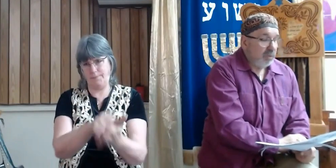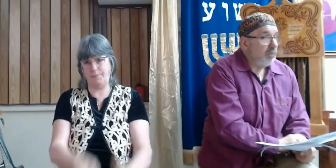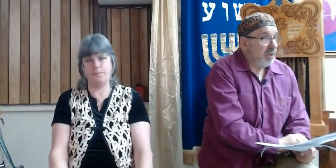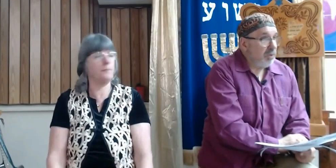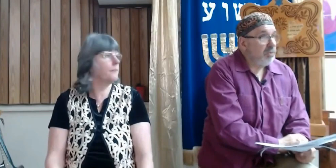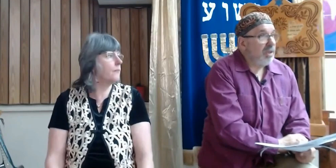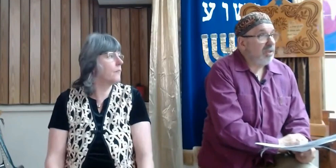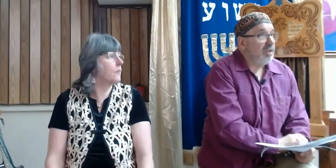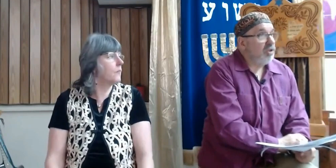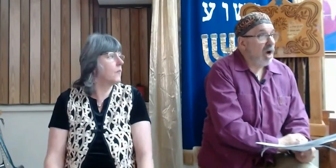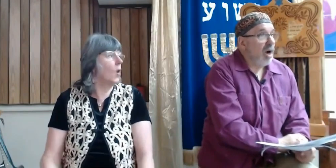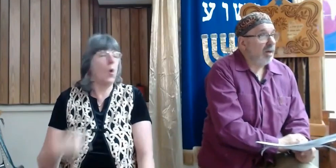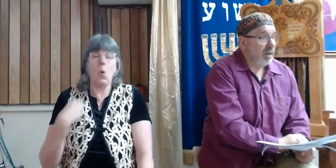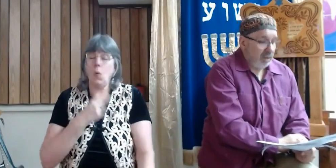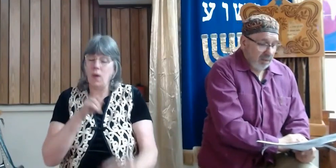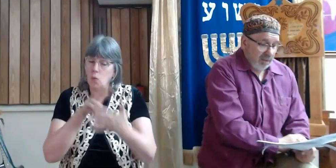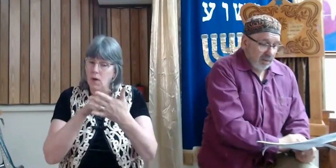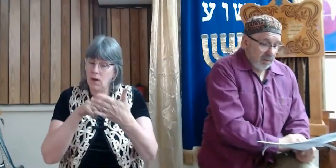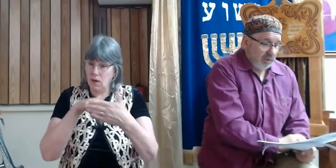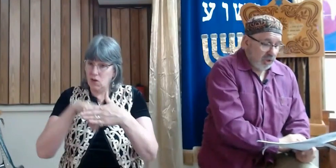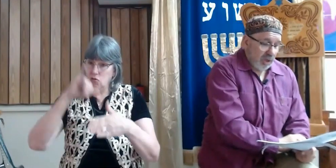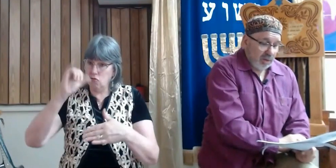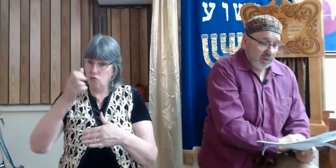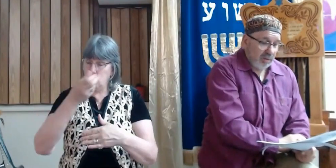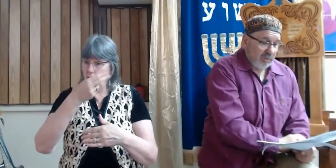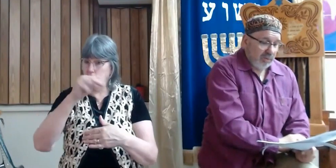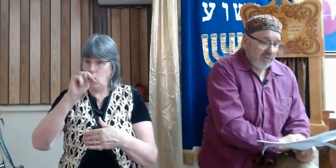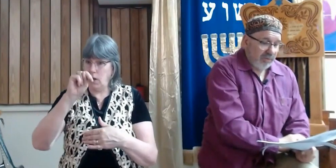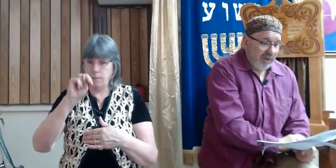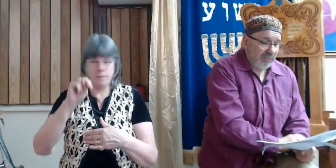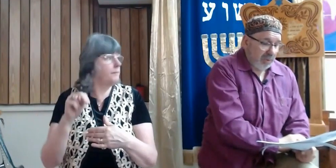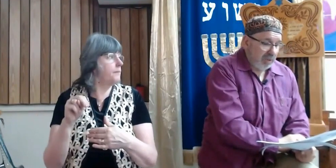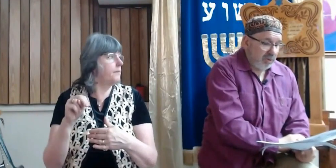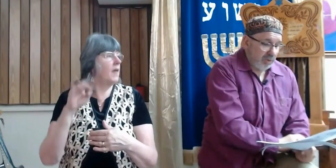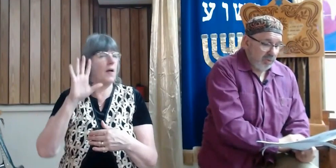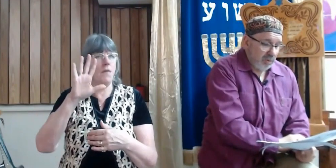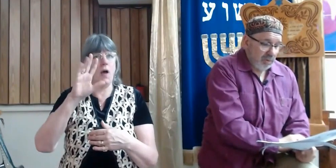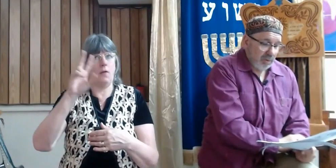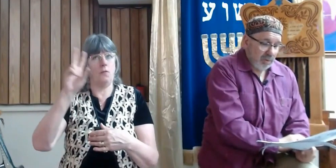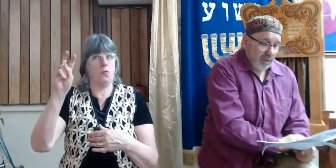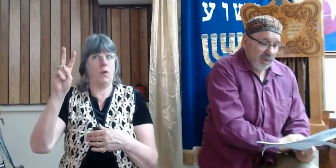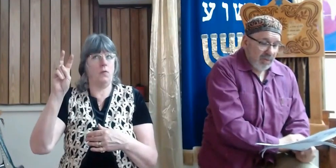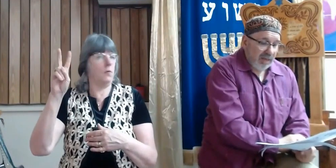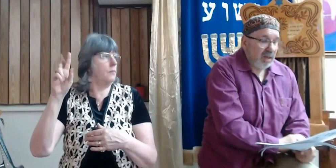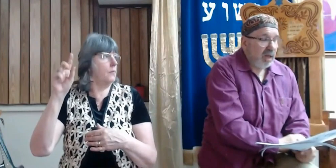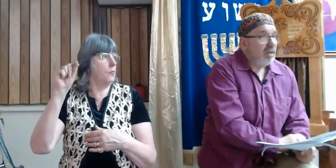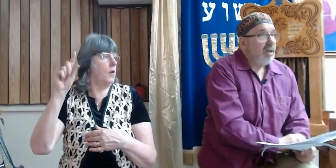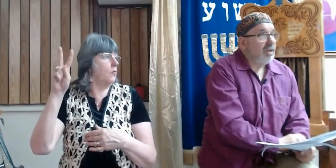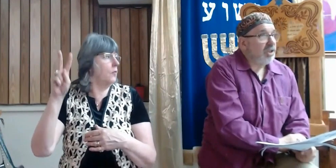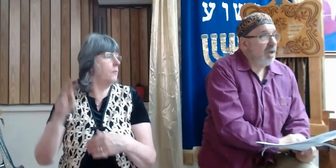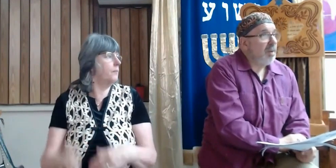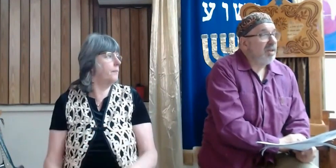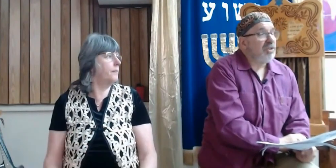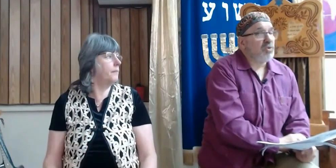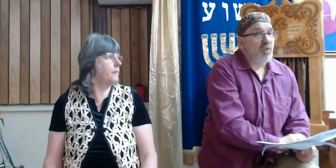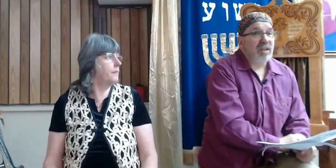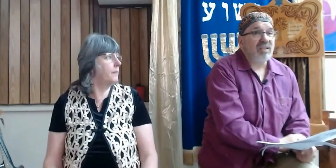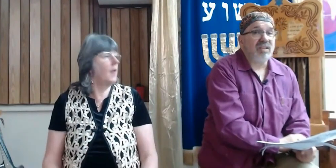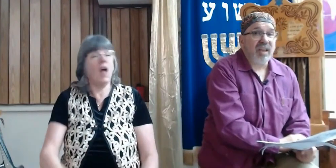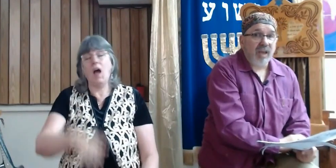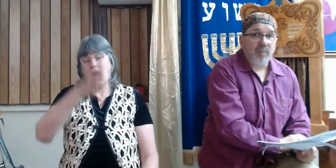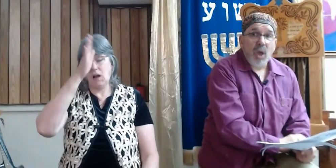We do read in John, John 5.22, that Hashem